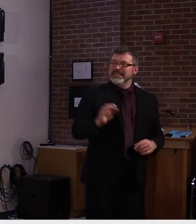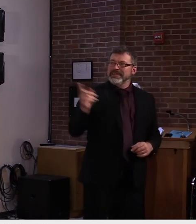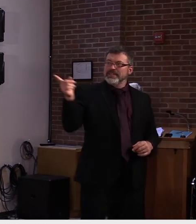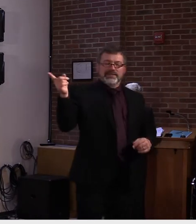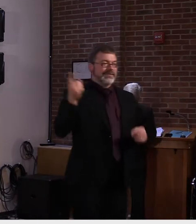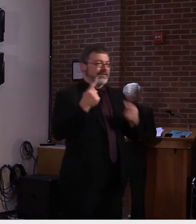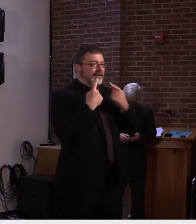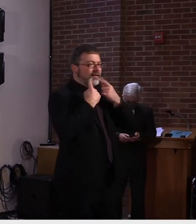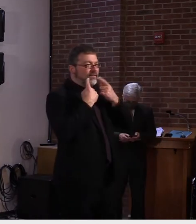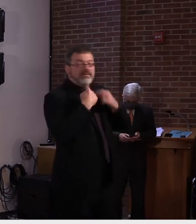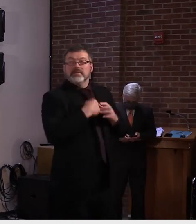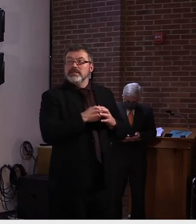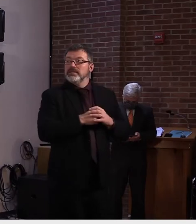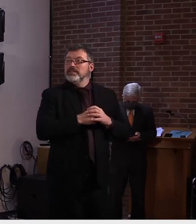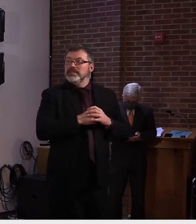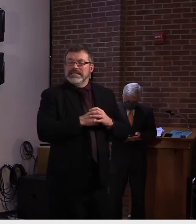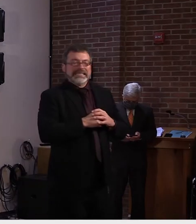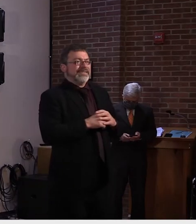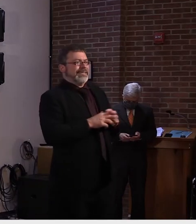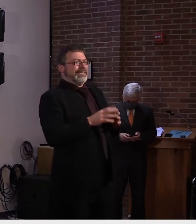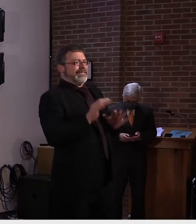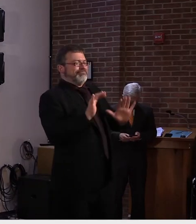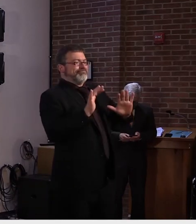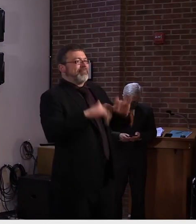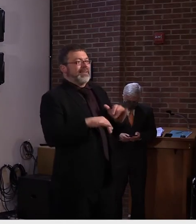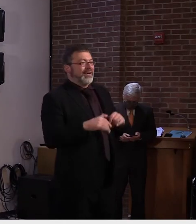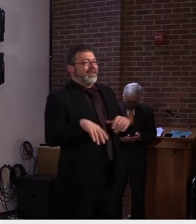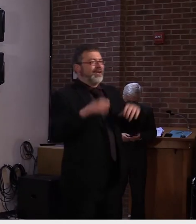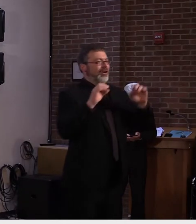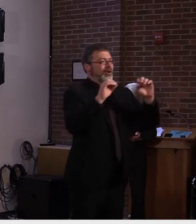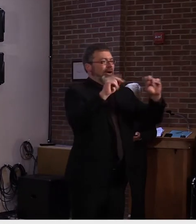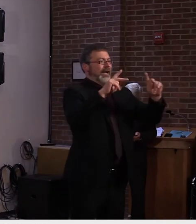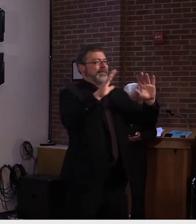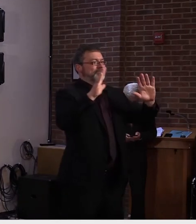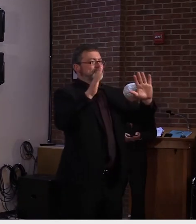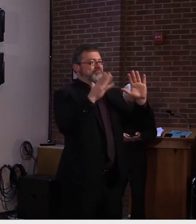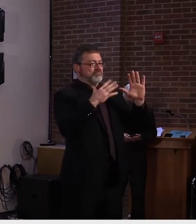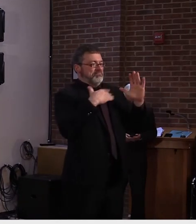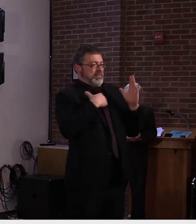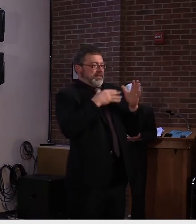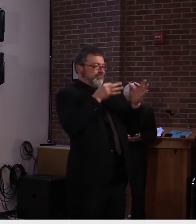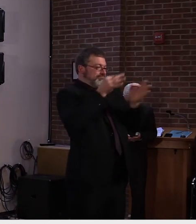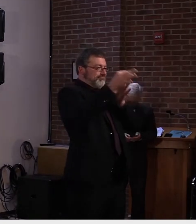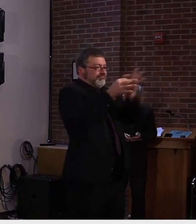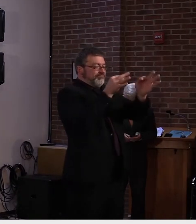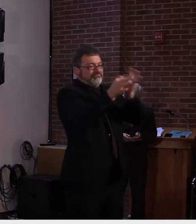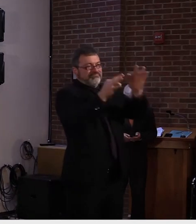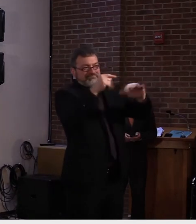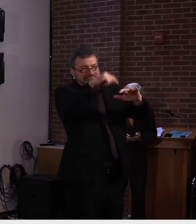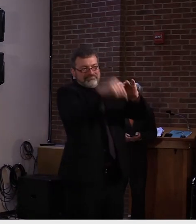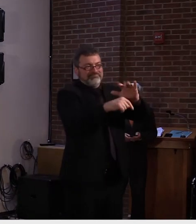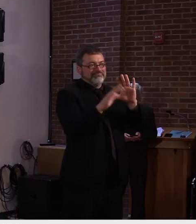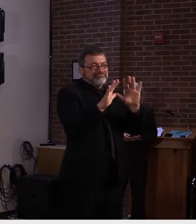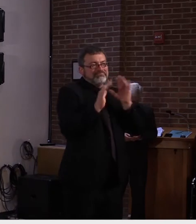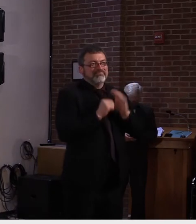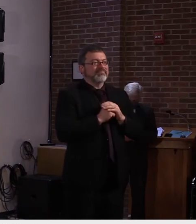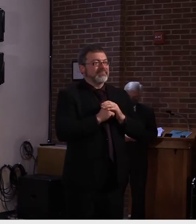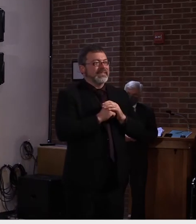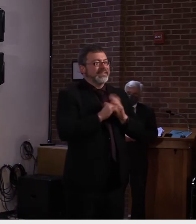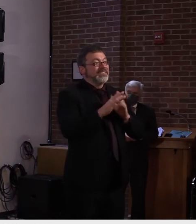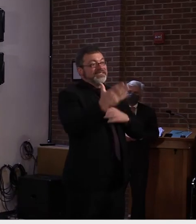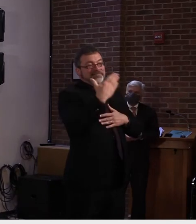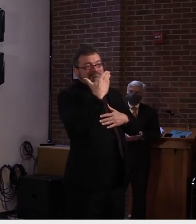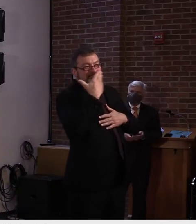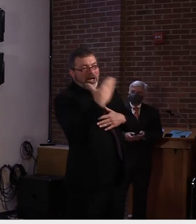Yeah, let me, let me go into that in a little more detail. Um, um, thank you again for recognizing my special powers,